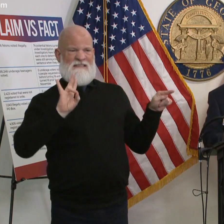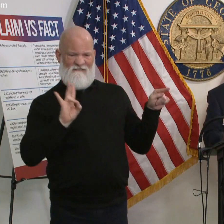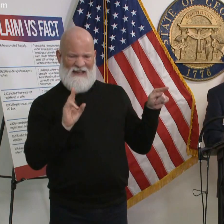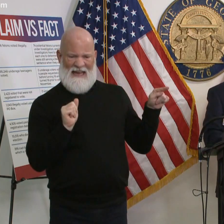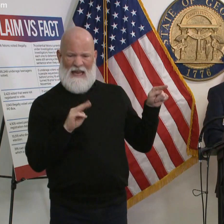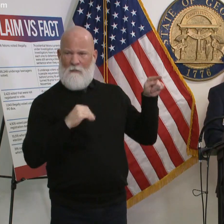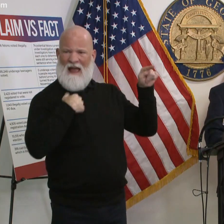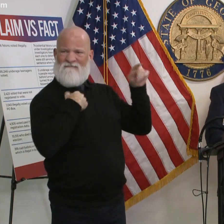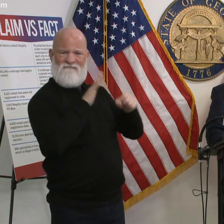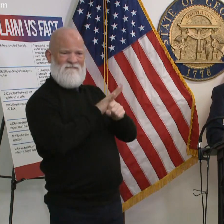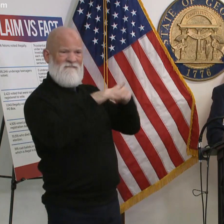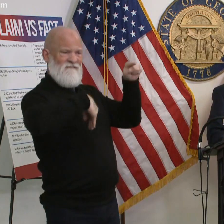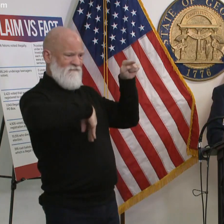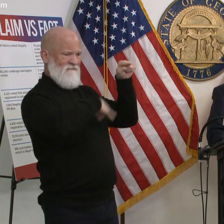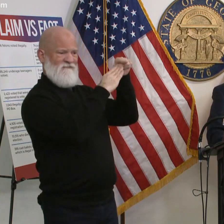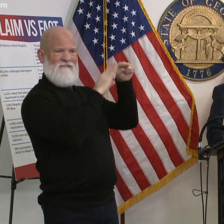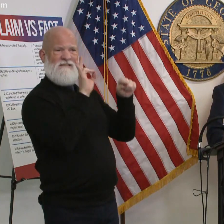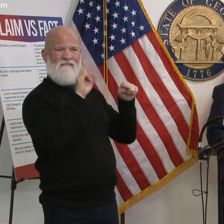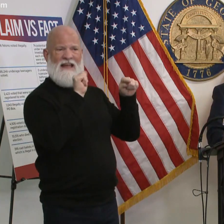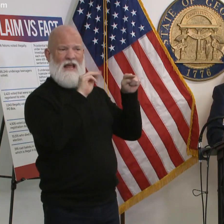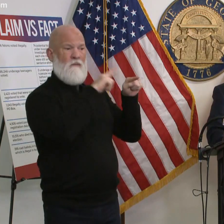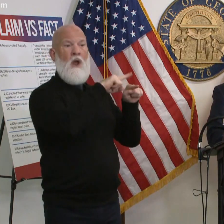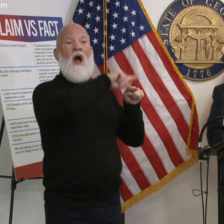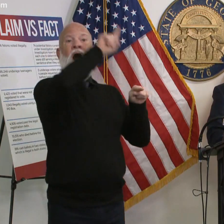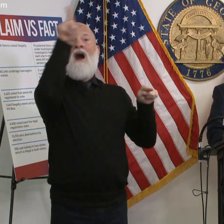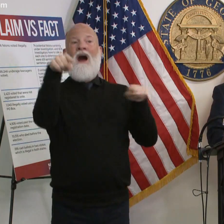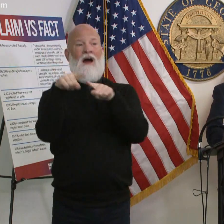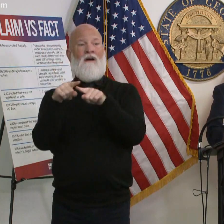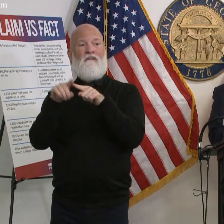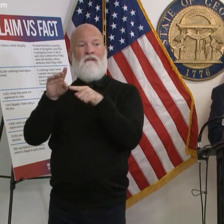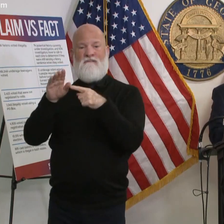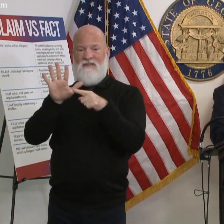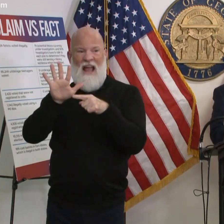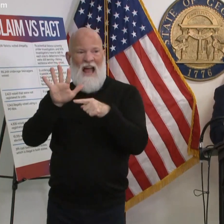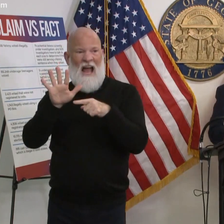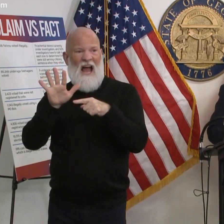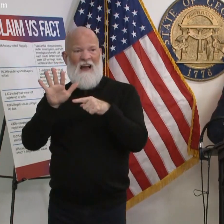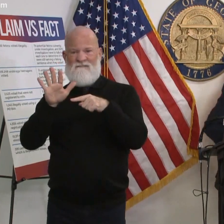anything else all right thanks y'all